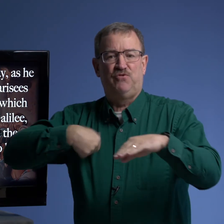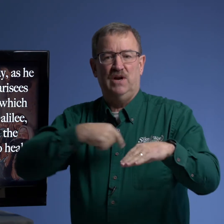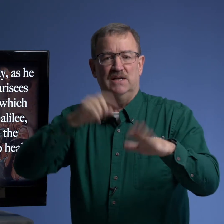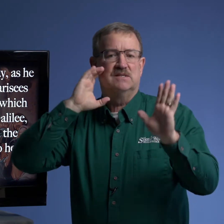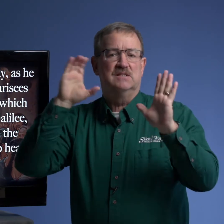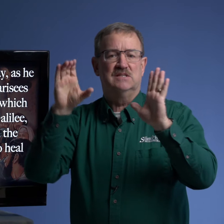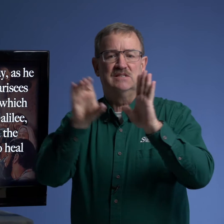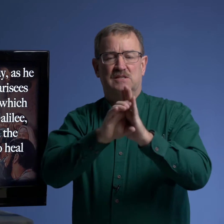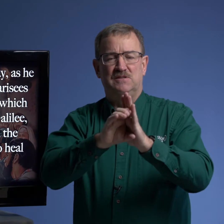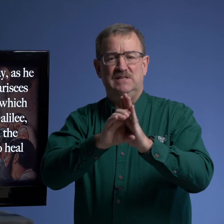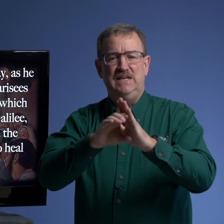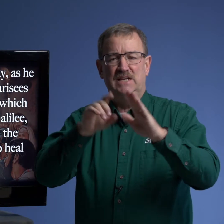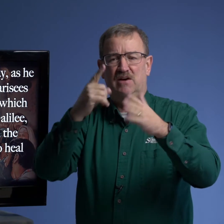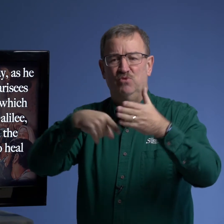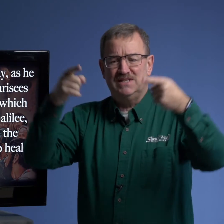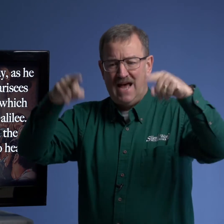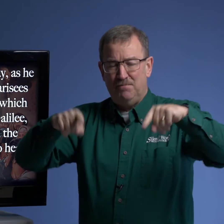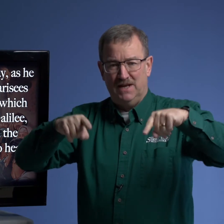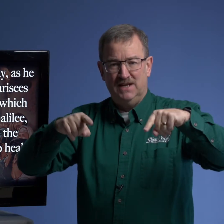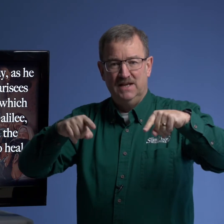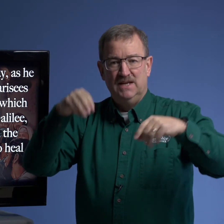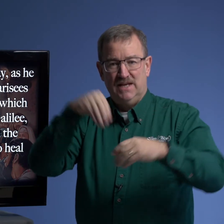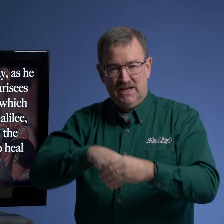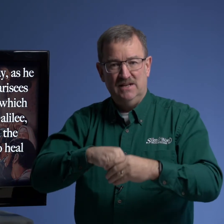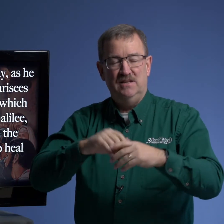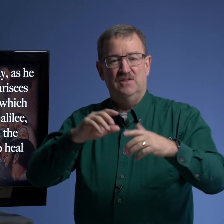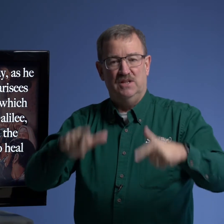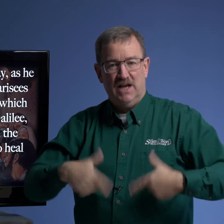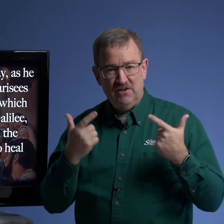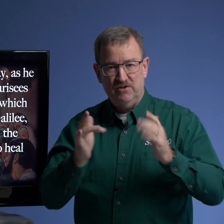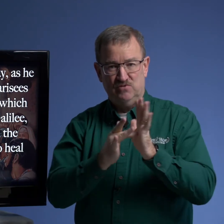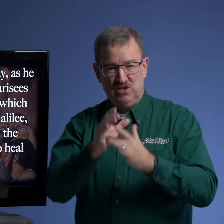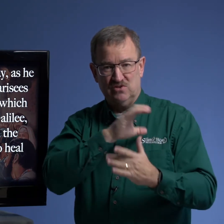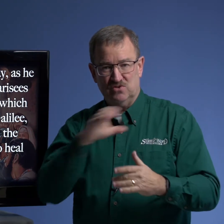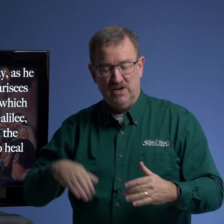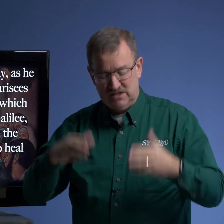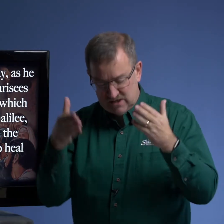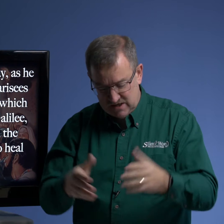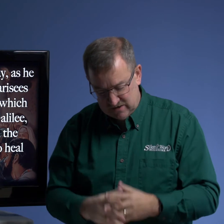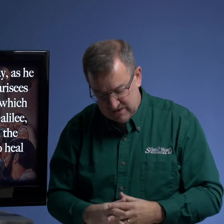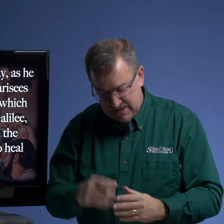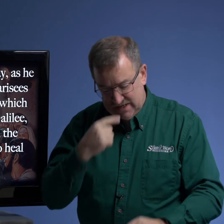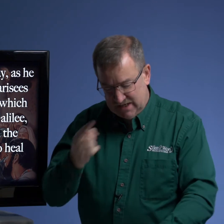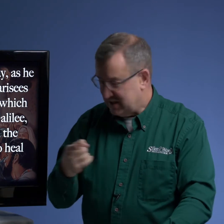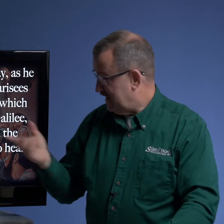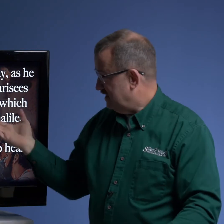for us this the scene of what's happening in the life of jesus christ here and it says